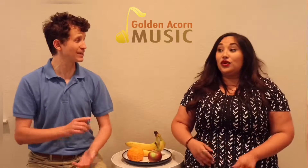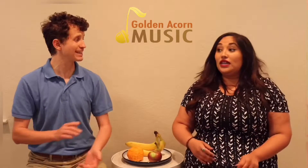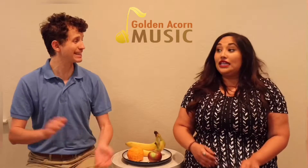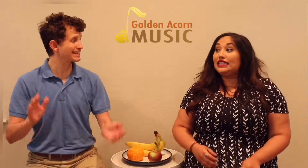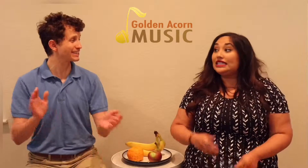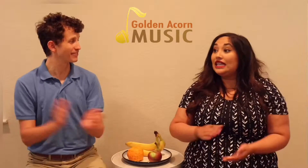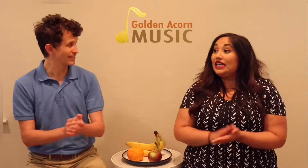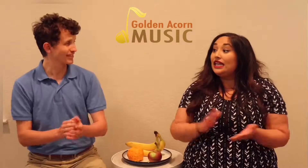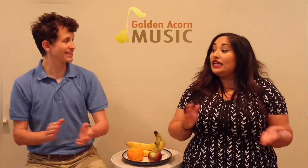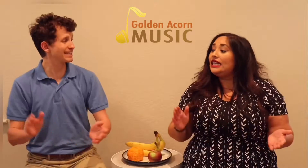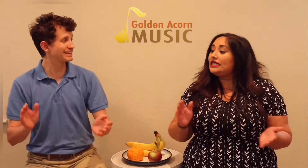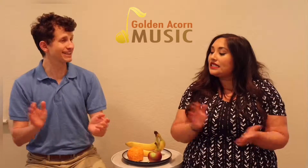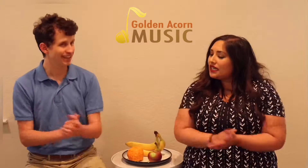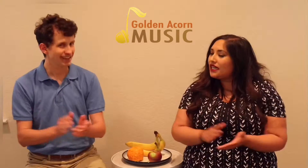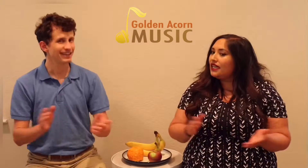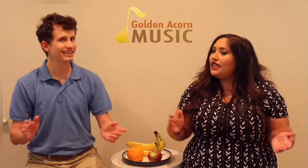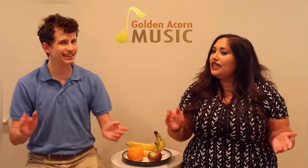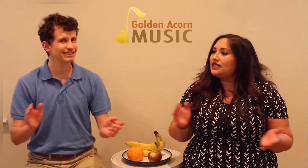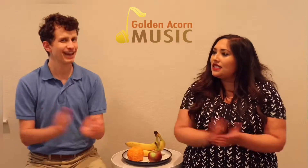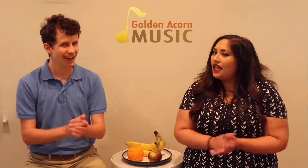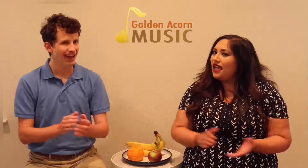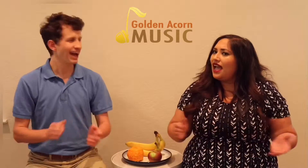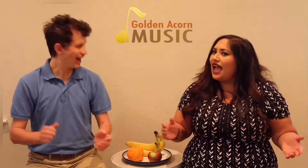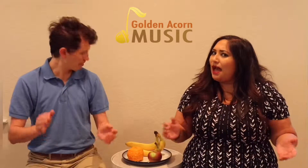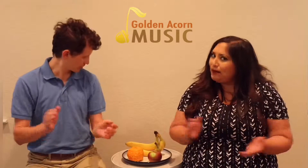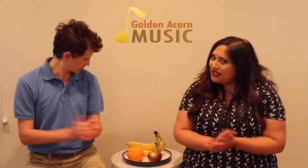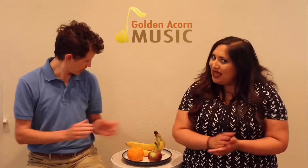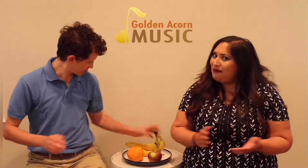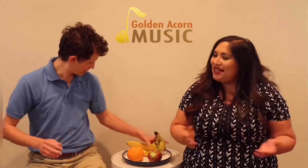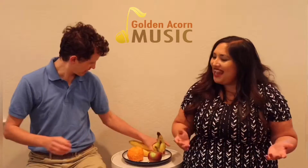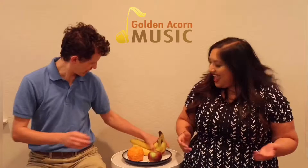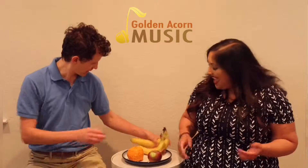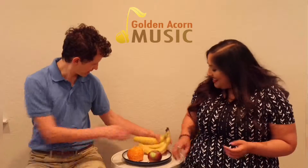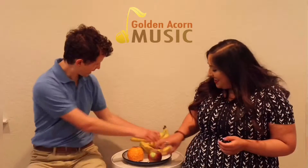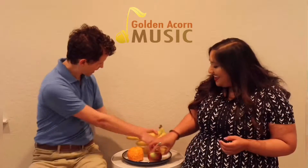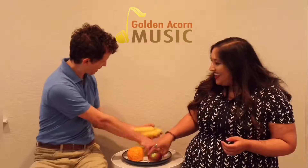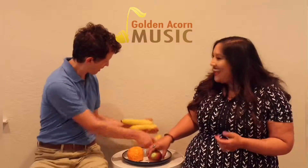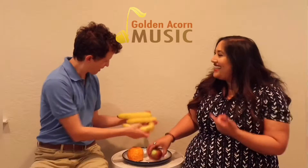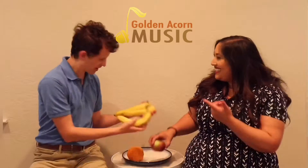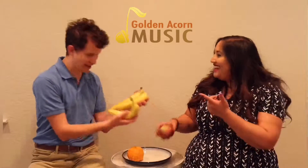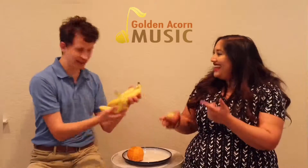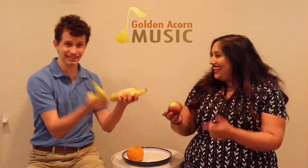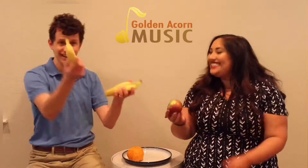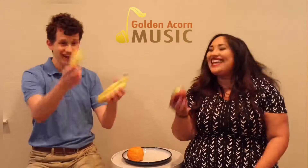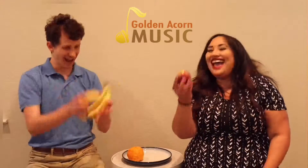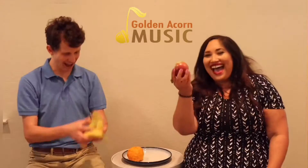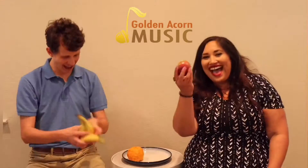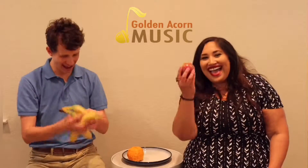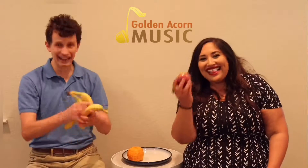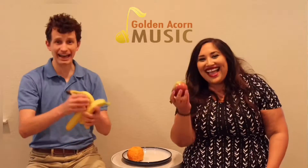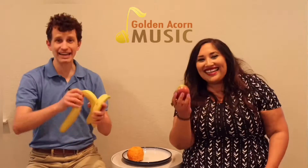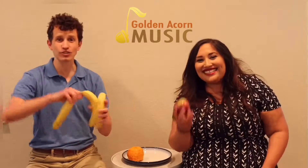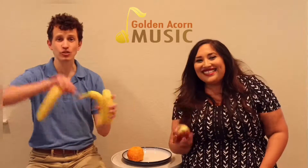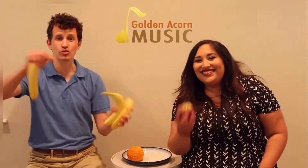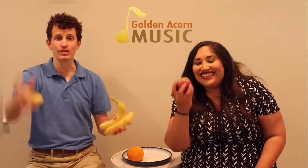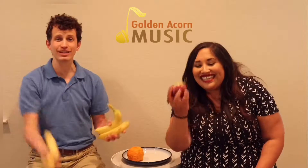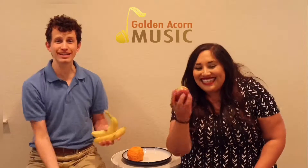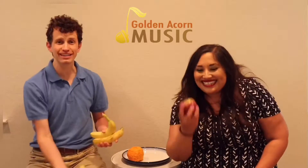eat, eat, eat, apples and bananas. There it is. I like to eat,